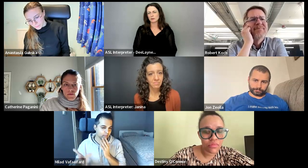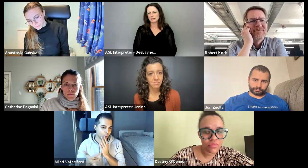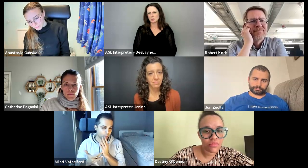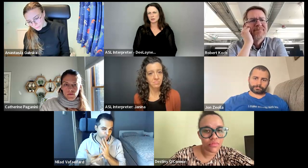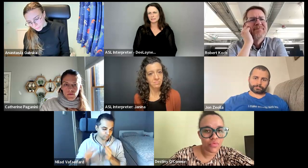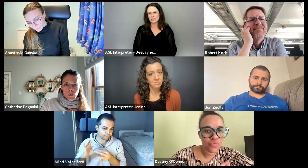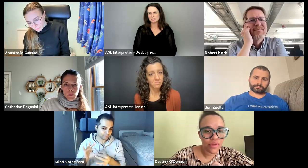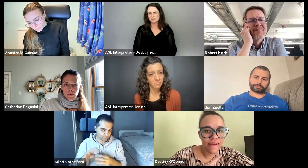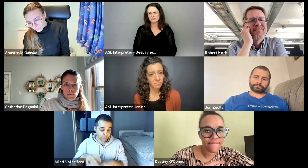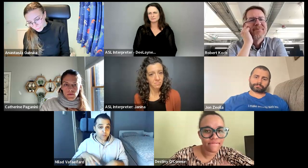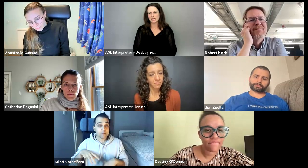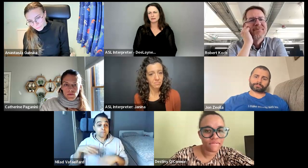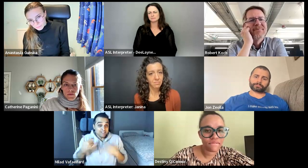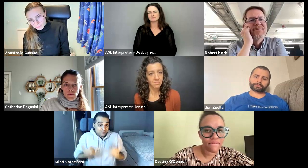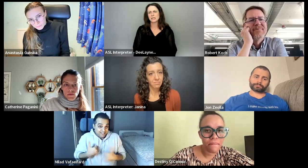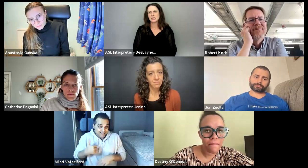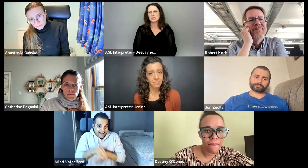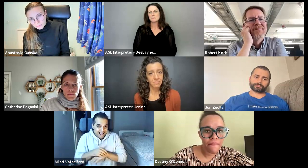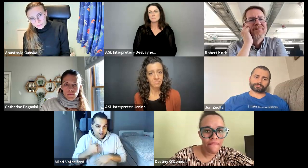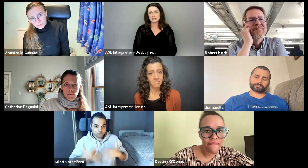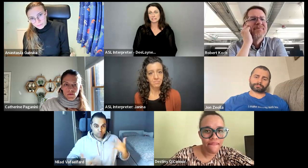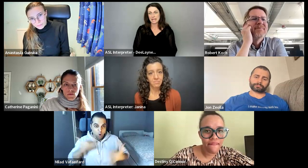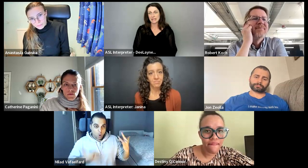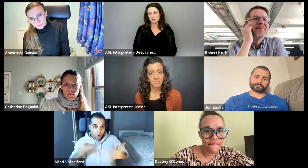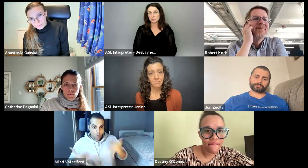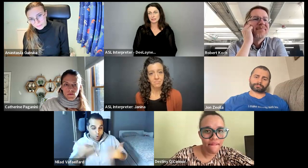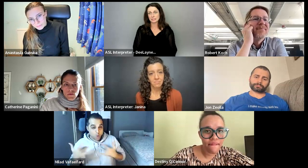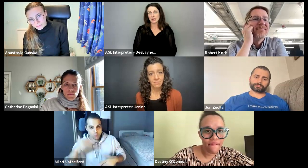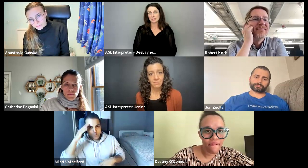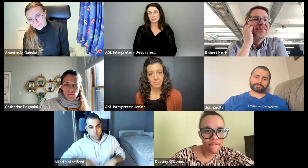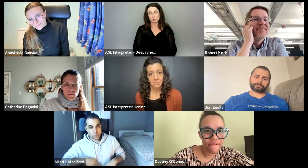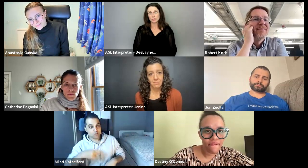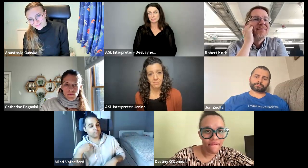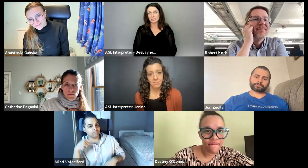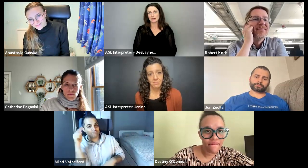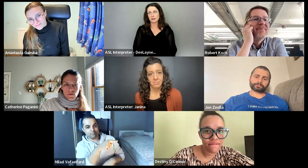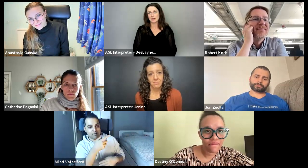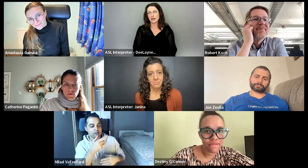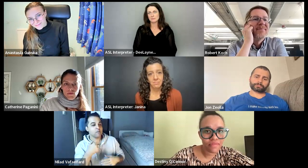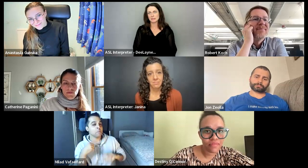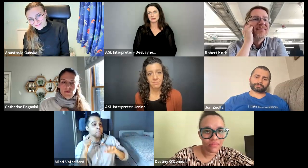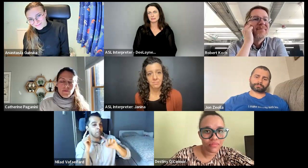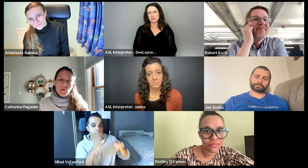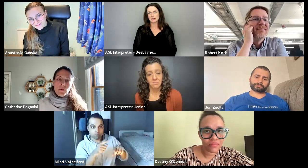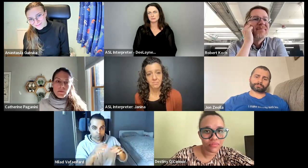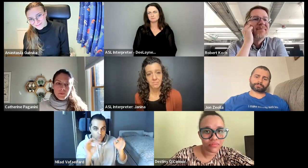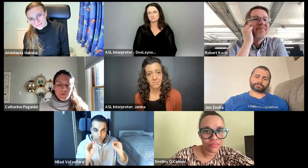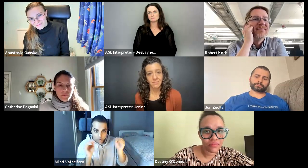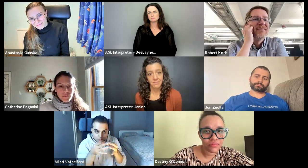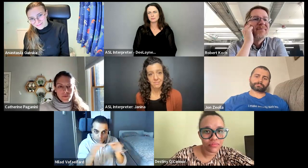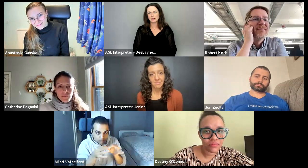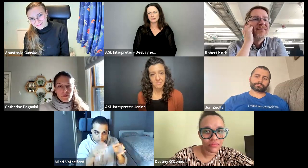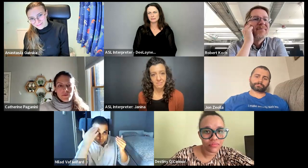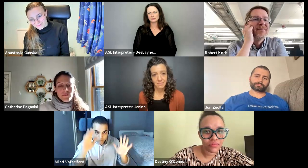it's more front end programming type stuff. Um, but today they're doing that tonight and I'm really excited about that because, um,